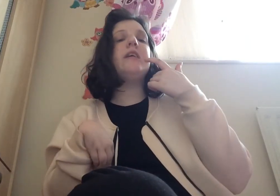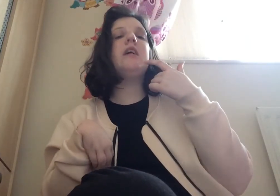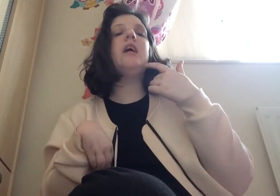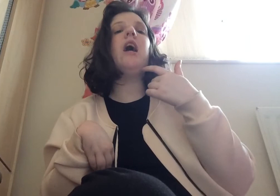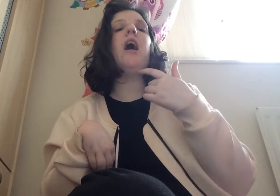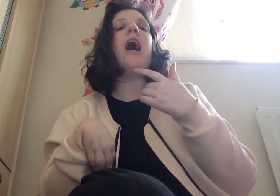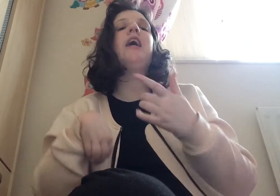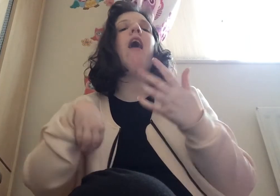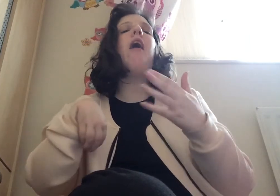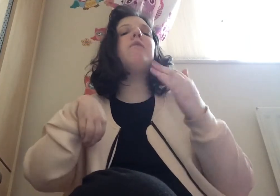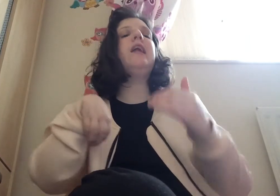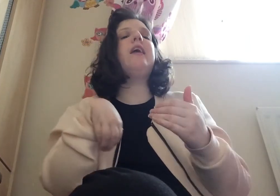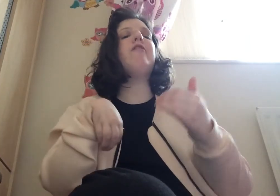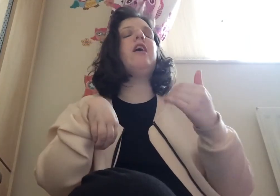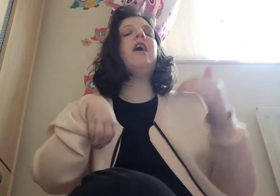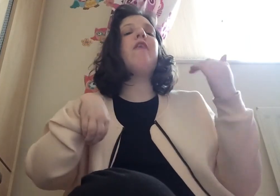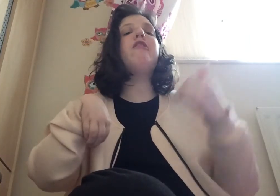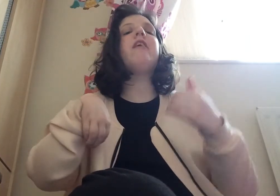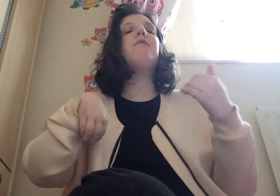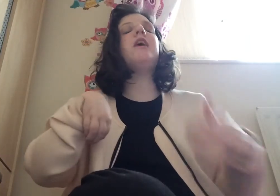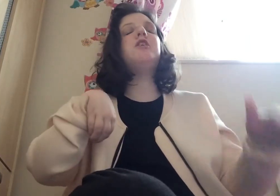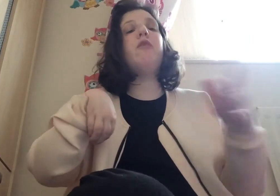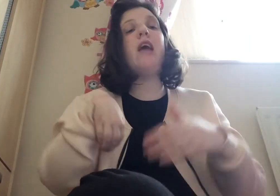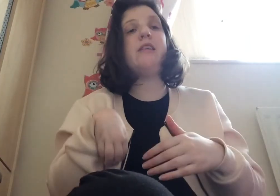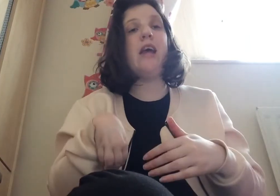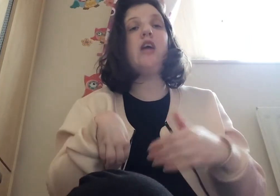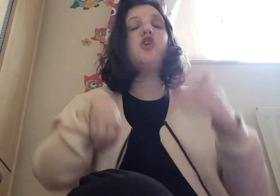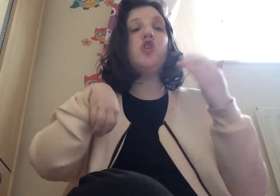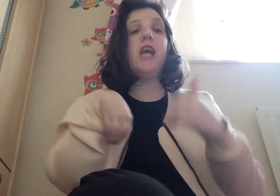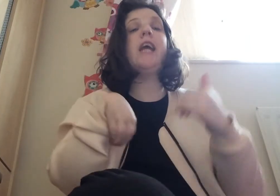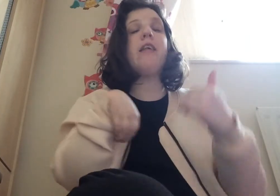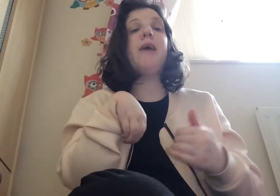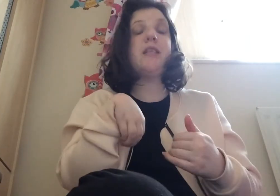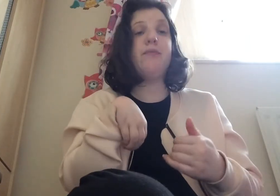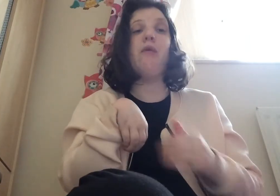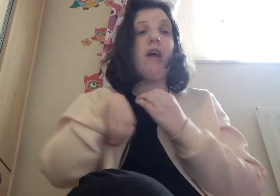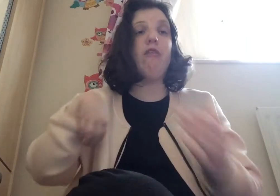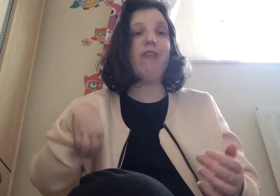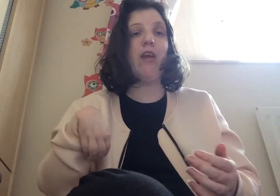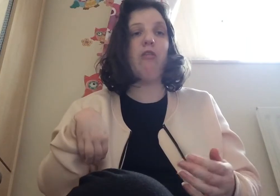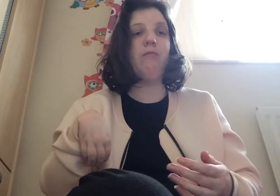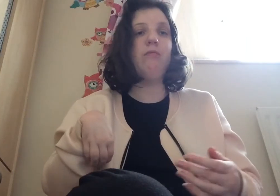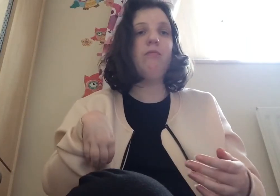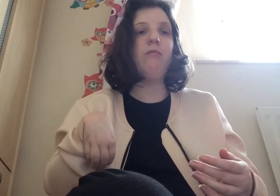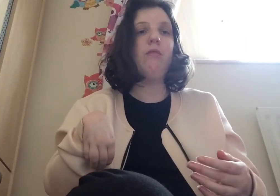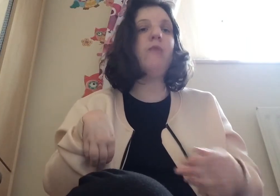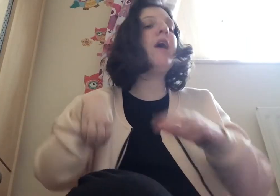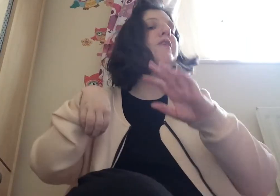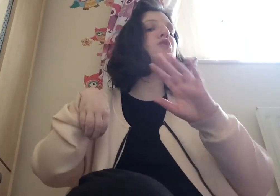and i can't believe that every time i do an edit she gets back to me without fail there might be just